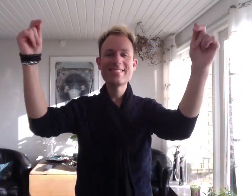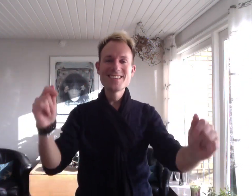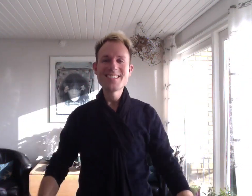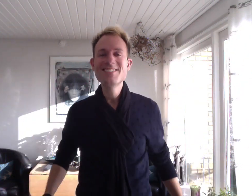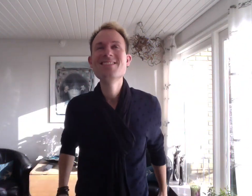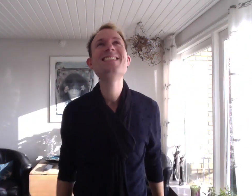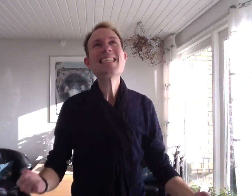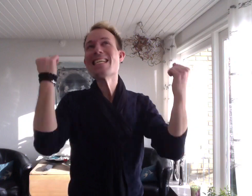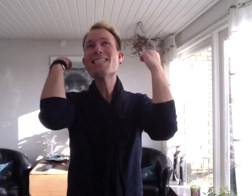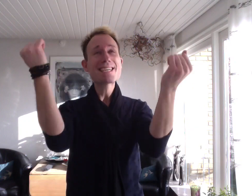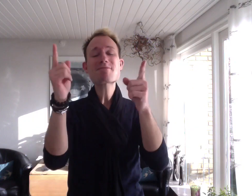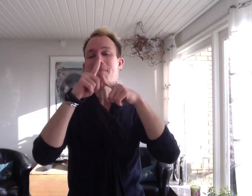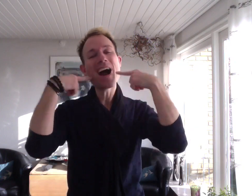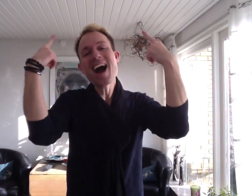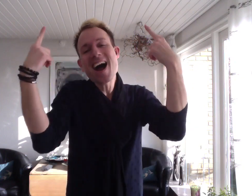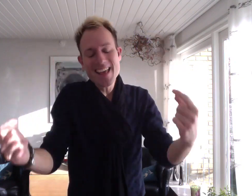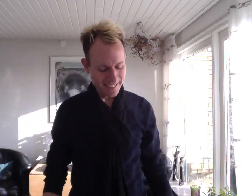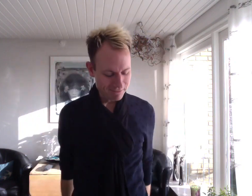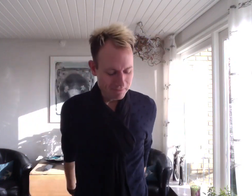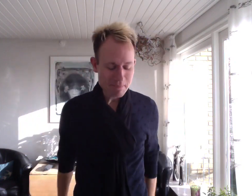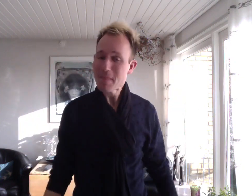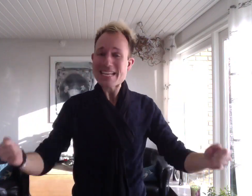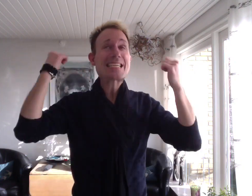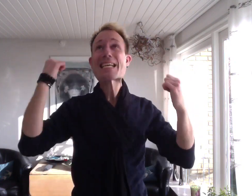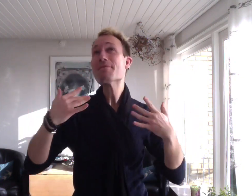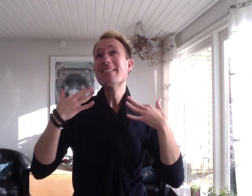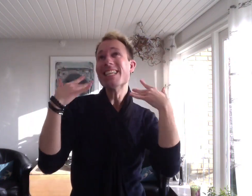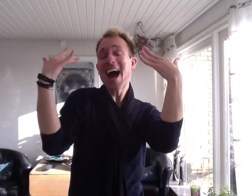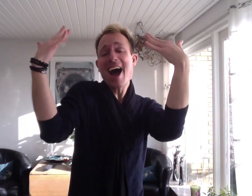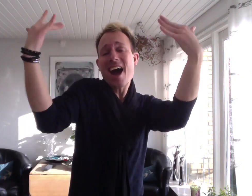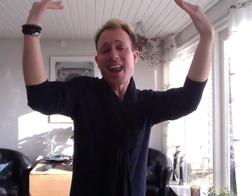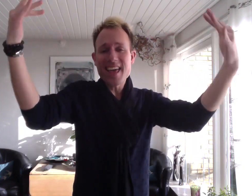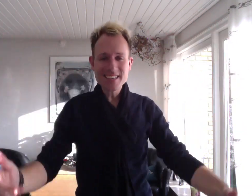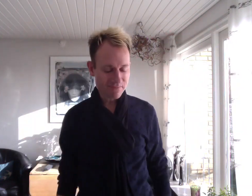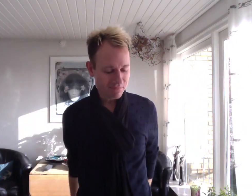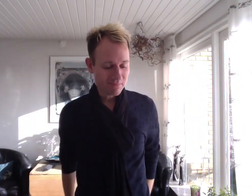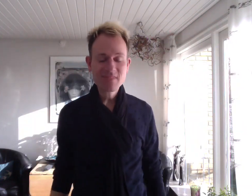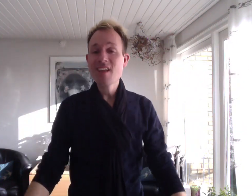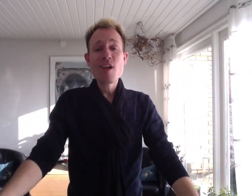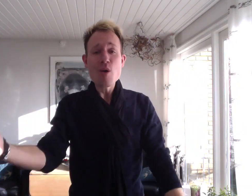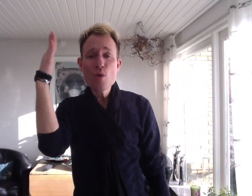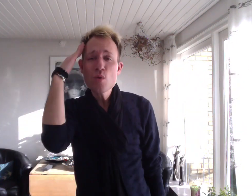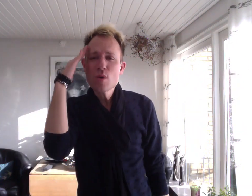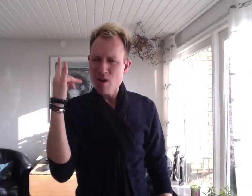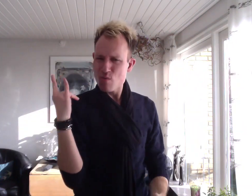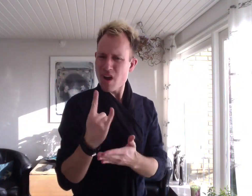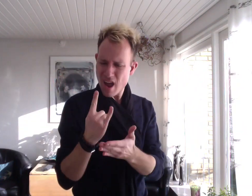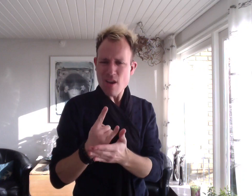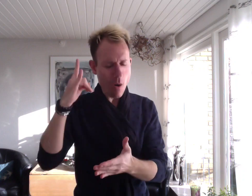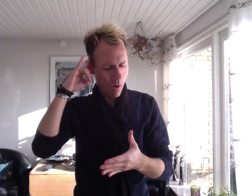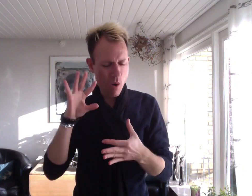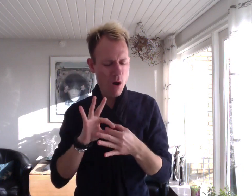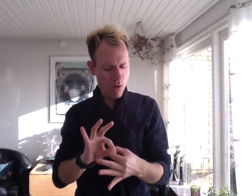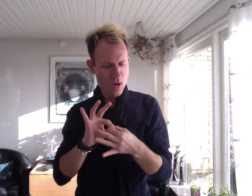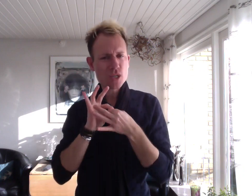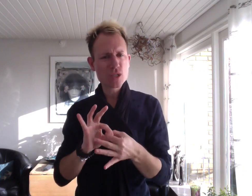Keep smiling, keep shining No, you can always